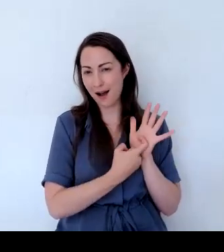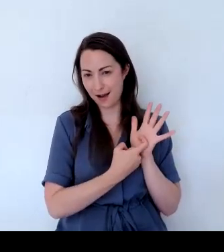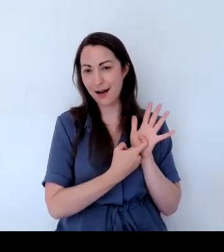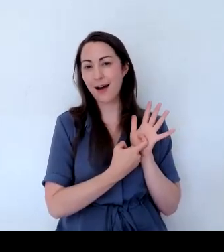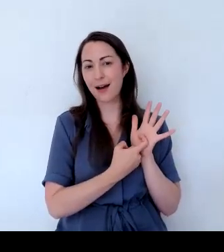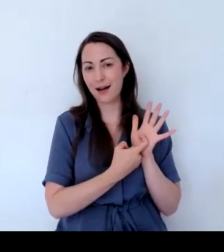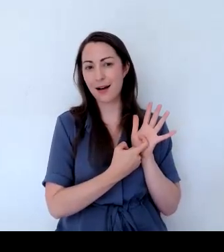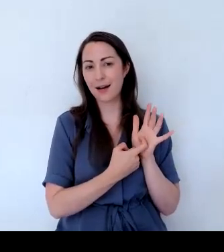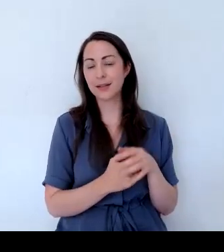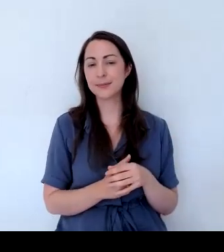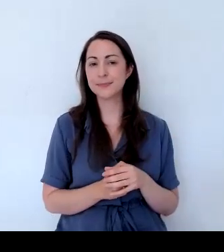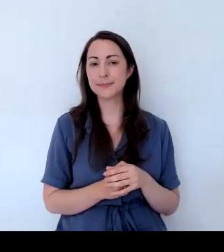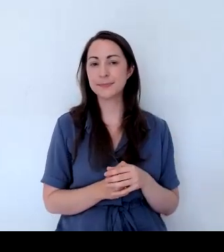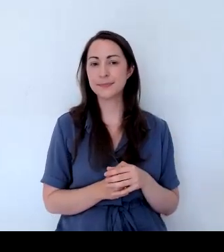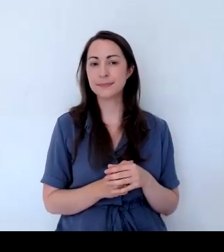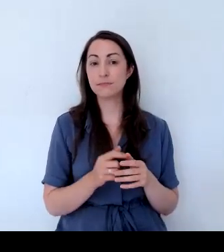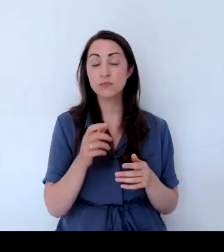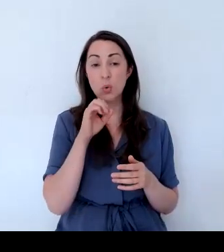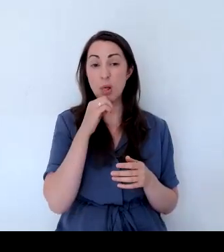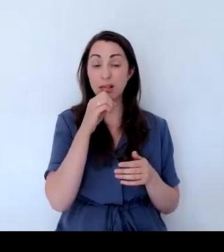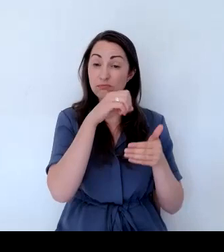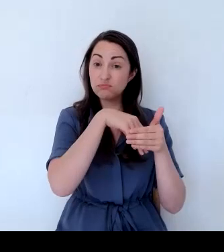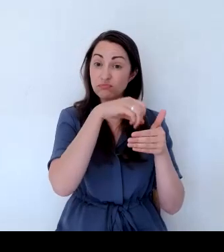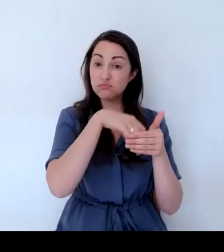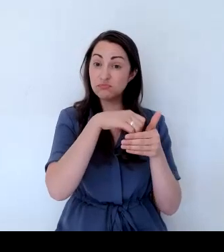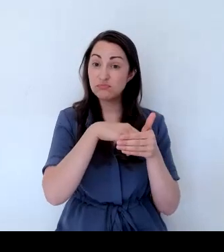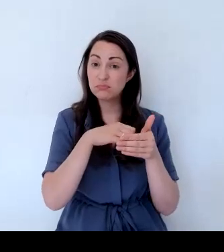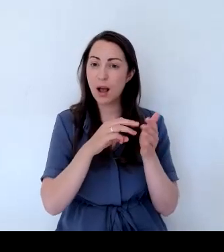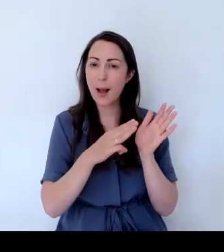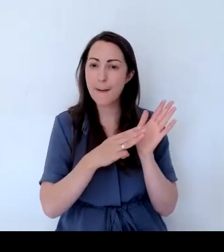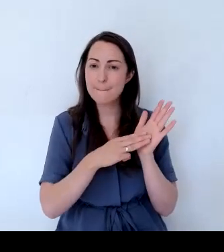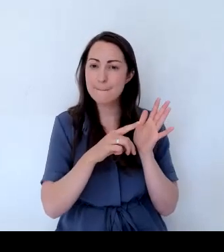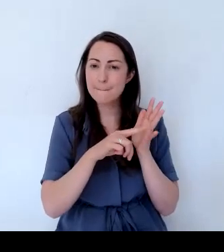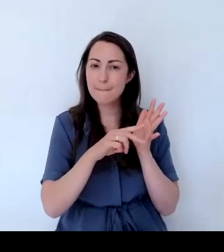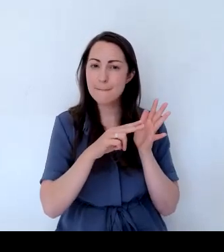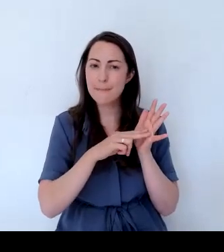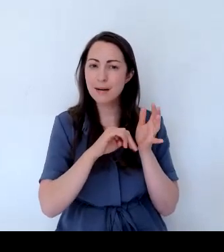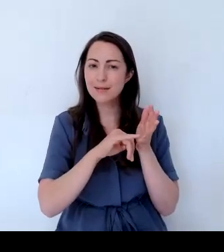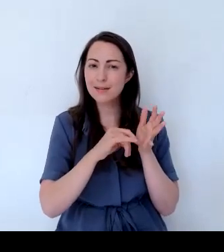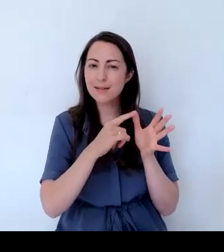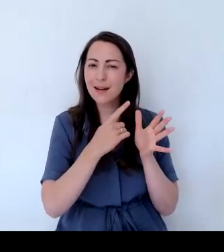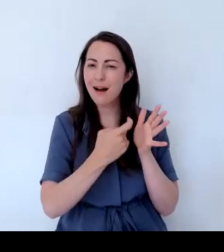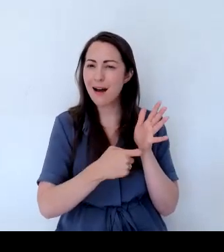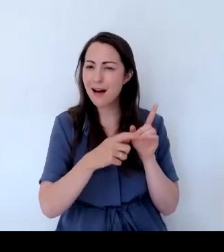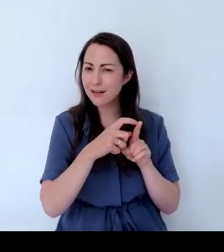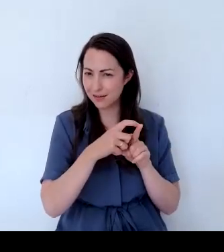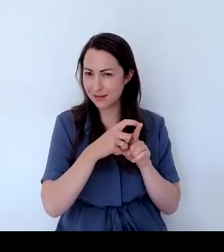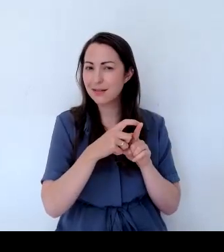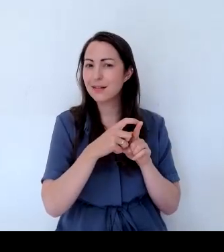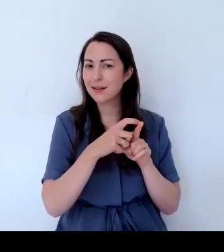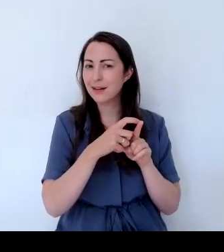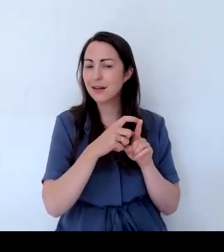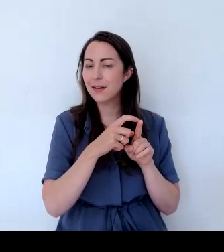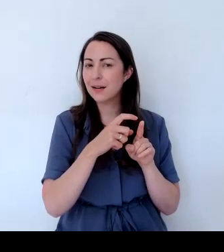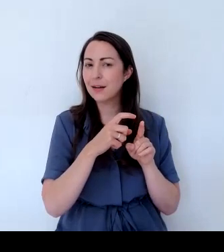So I'm going to plant these mustard lavender along the top. I'm going to make